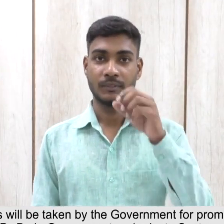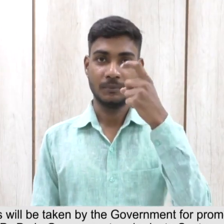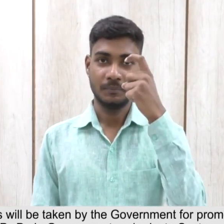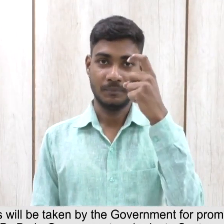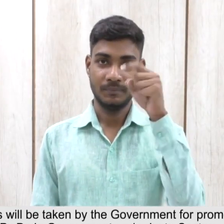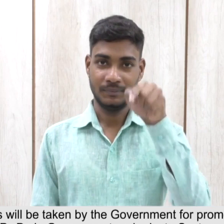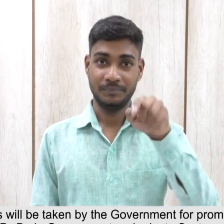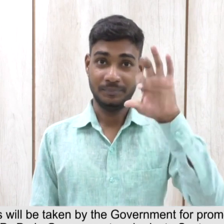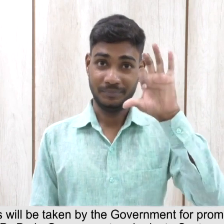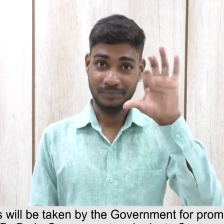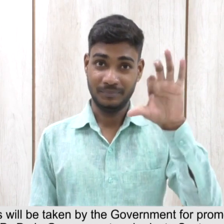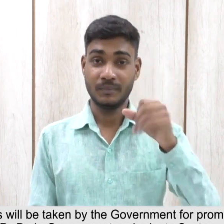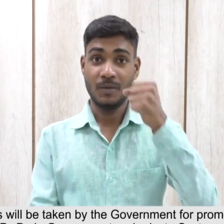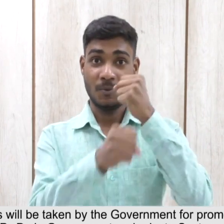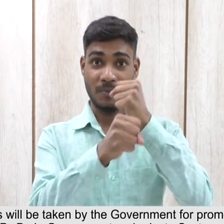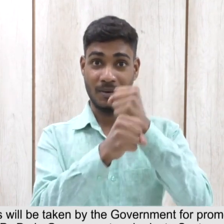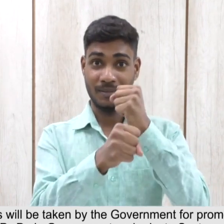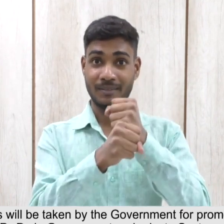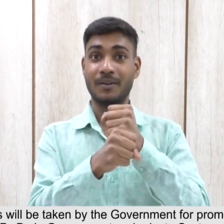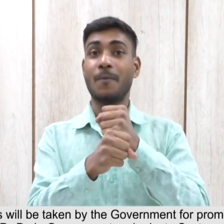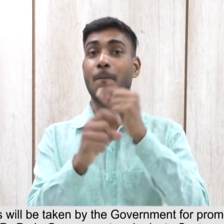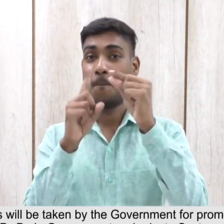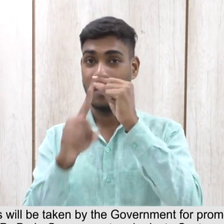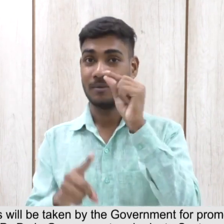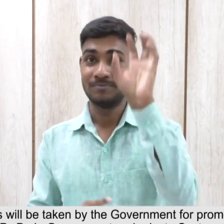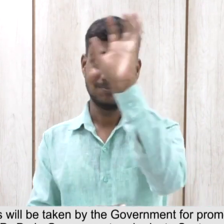by the government for promoting employment of PWDs in government and private sector